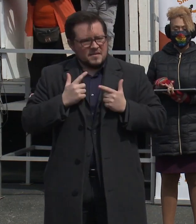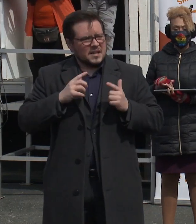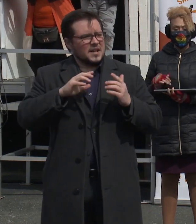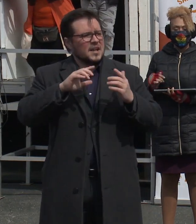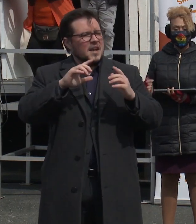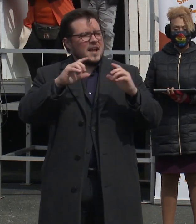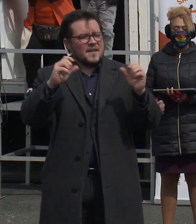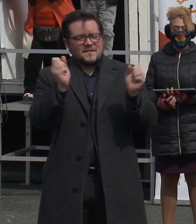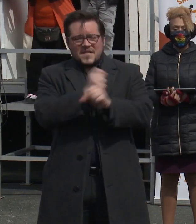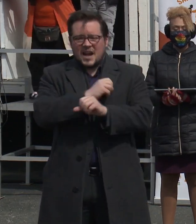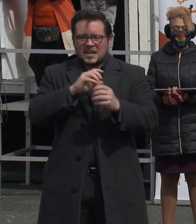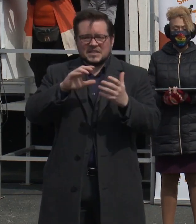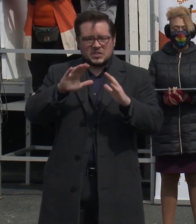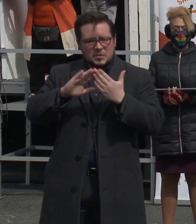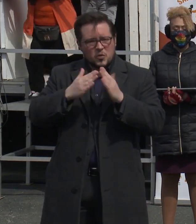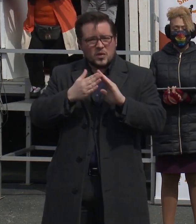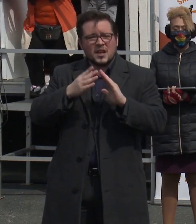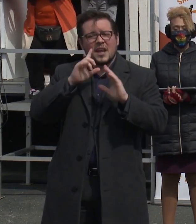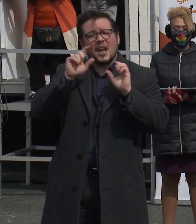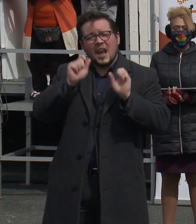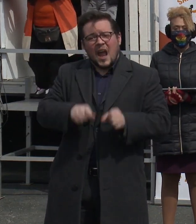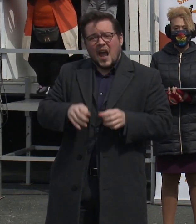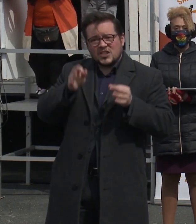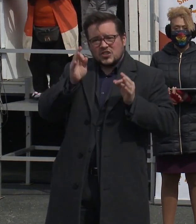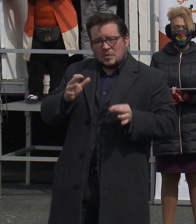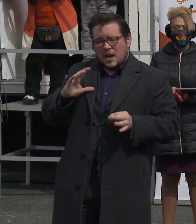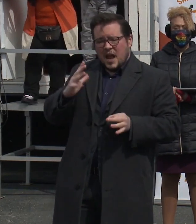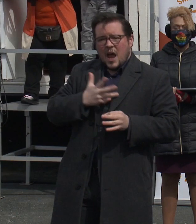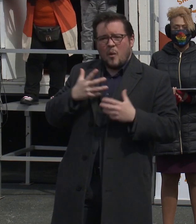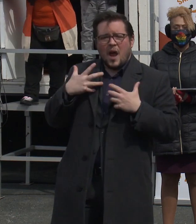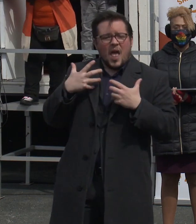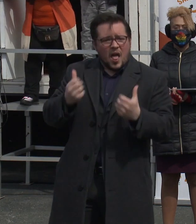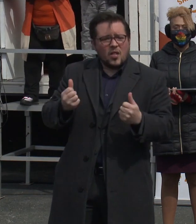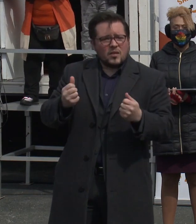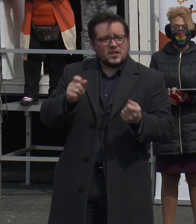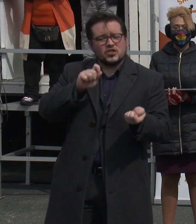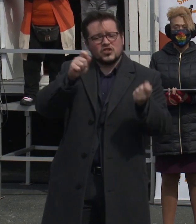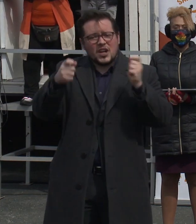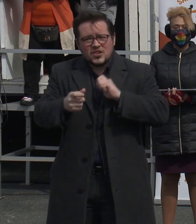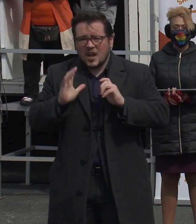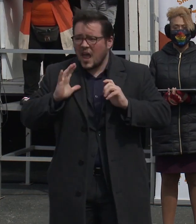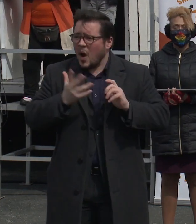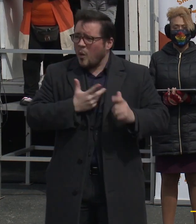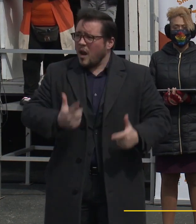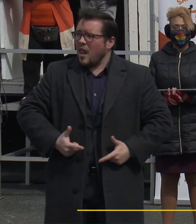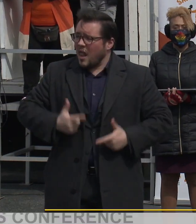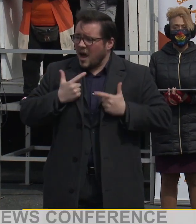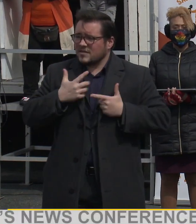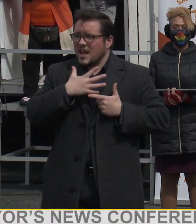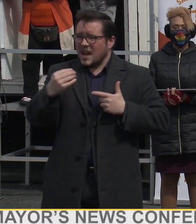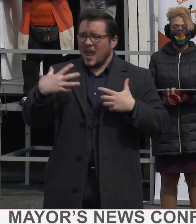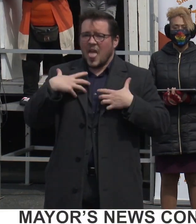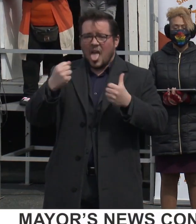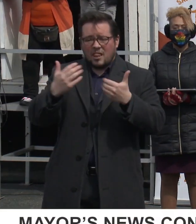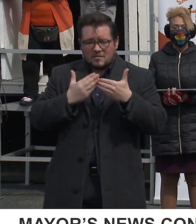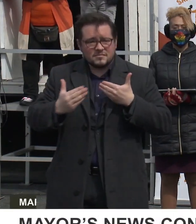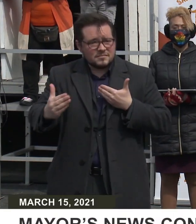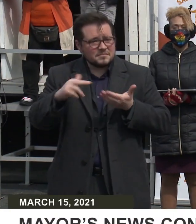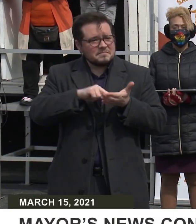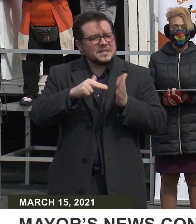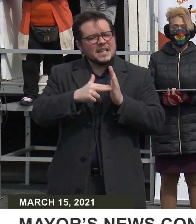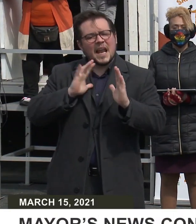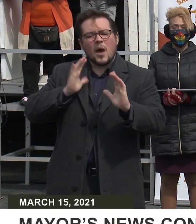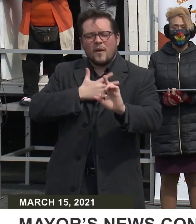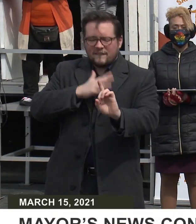social determinant of health and it shapes our lives and overall health outcomes, meaning the environment in which we live,